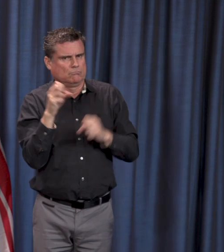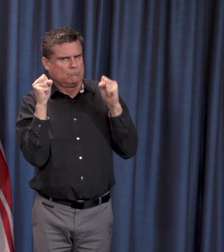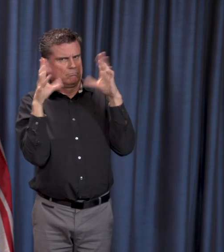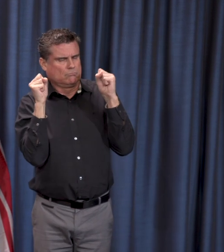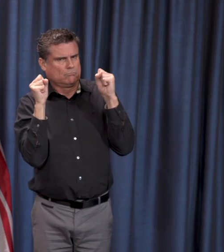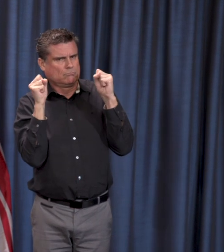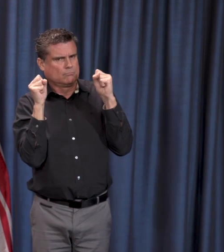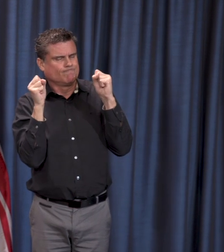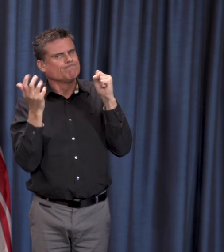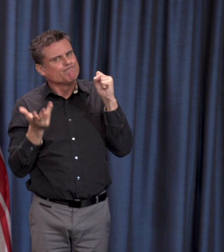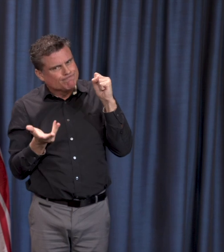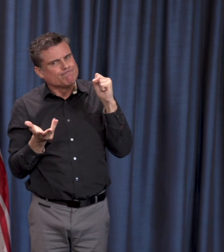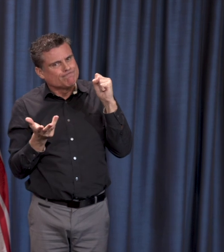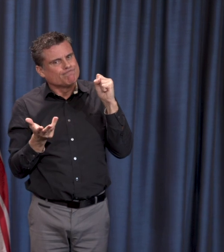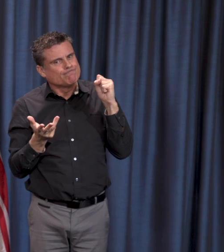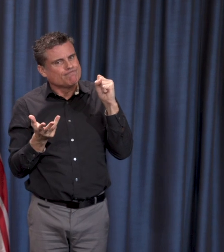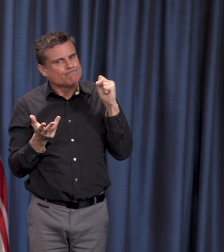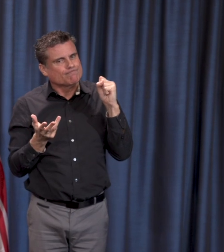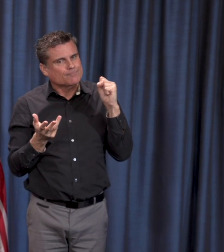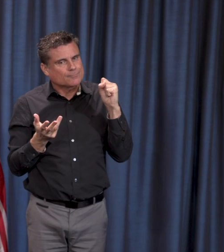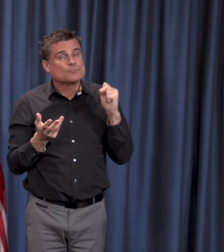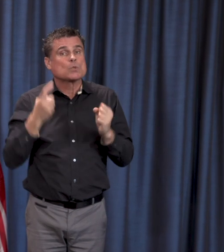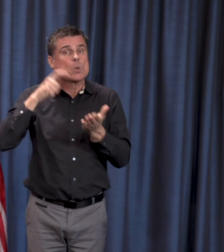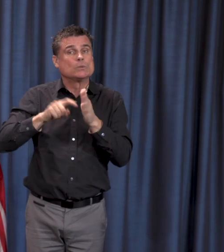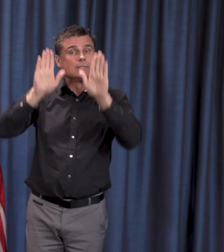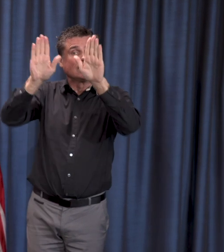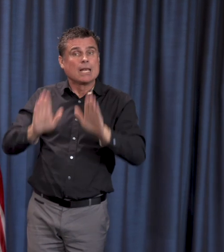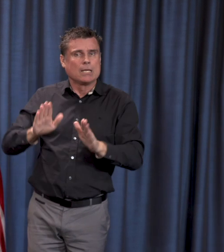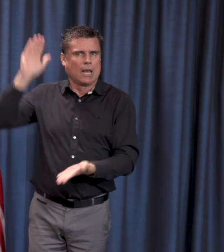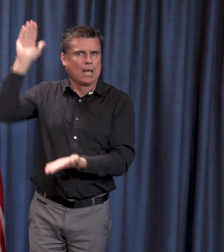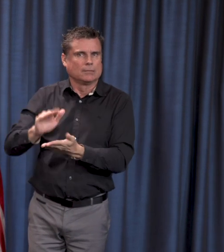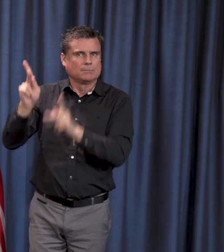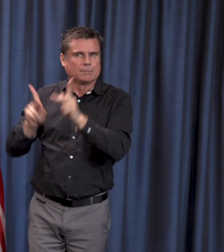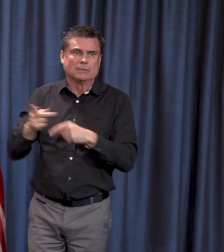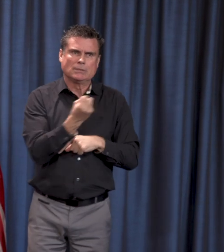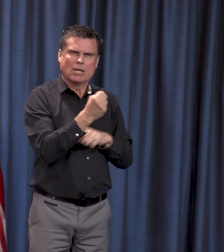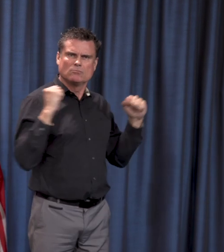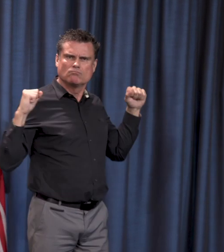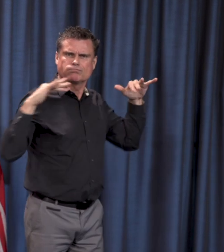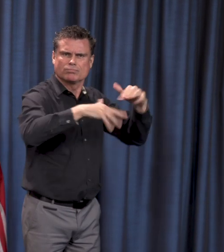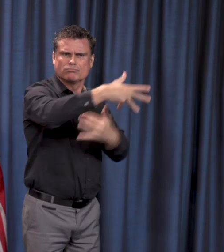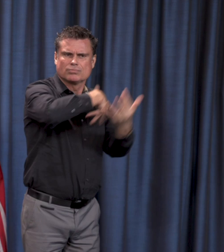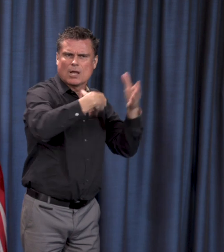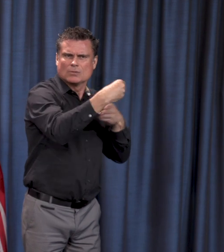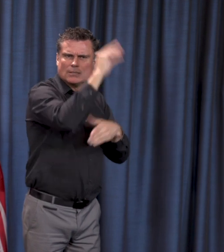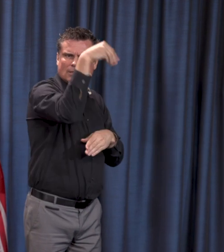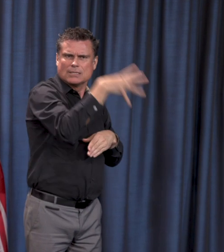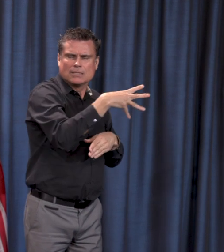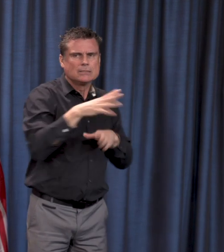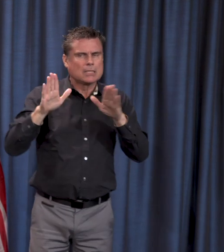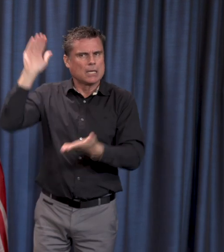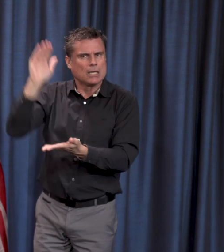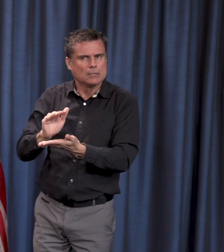considerably on Sunday and we continue to need to do that. The measures that we've taken in long-term care are of special importance in that regard, and I